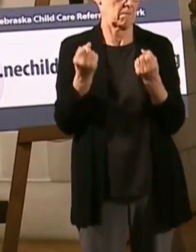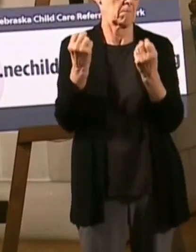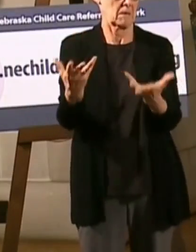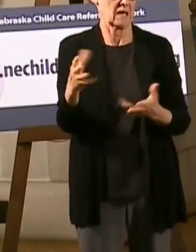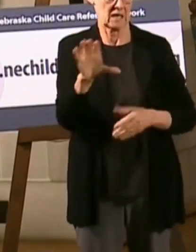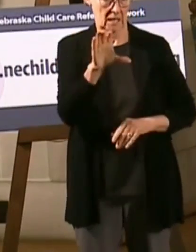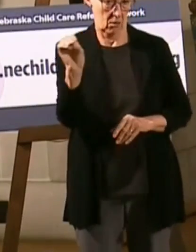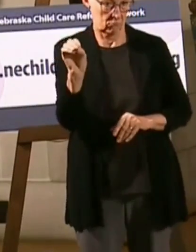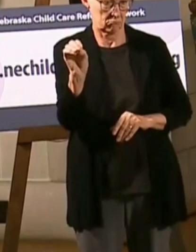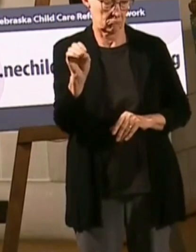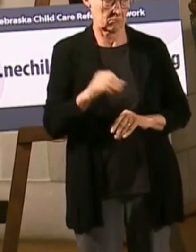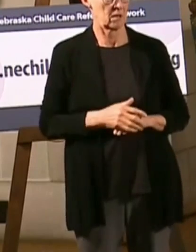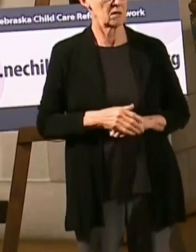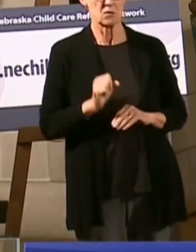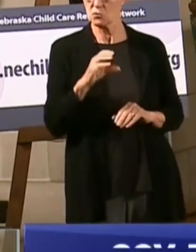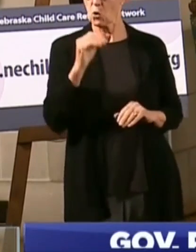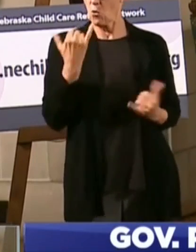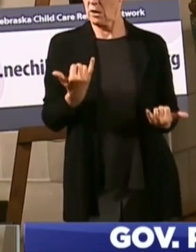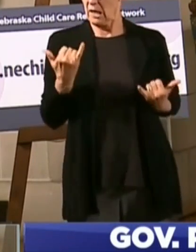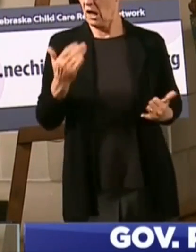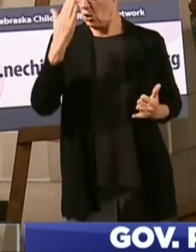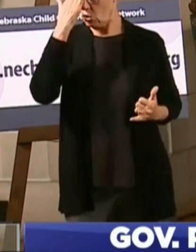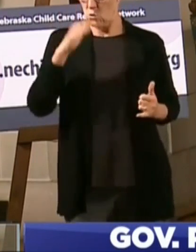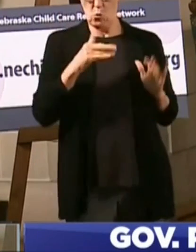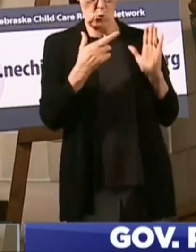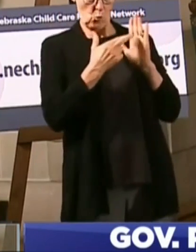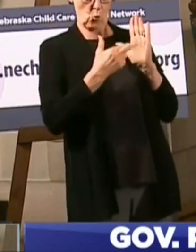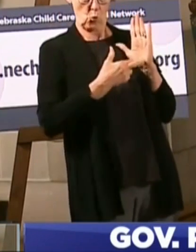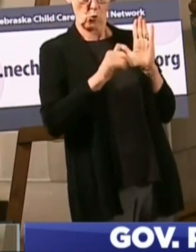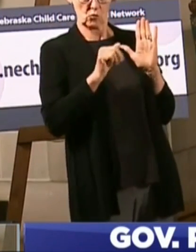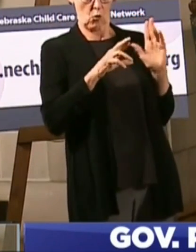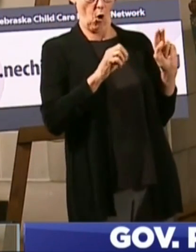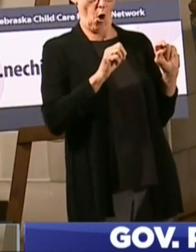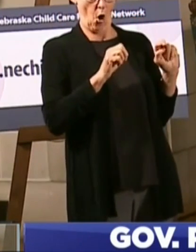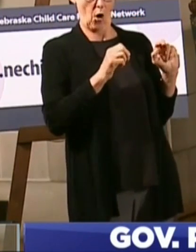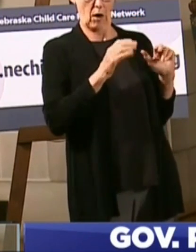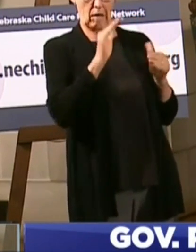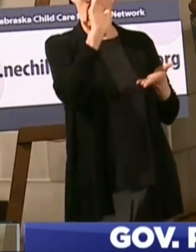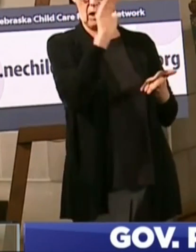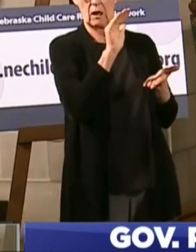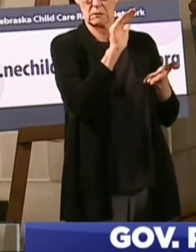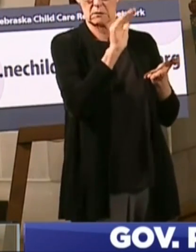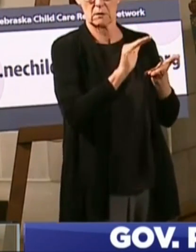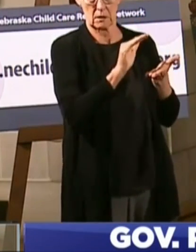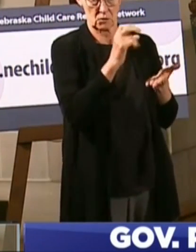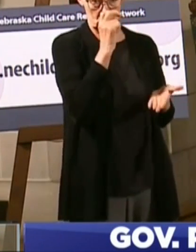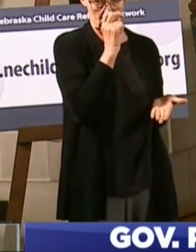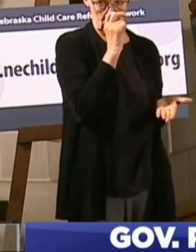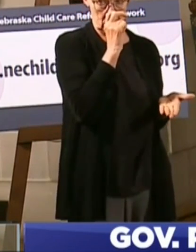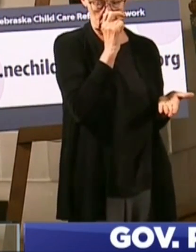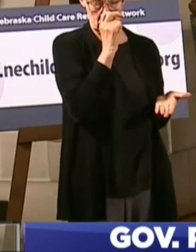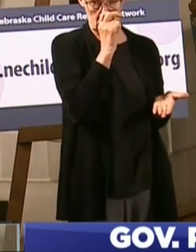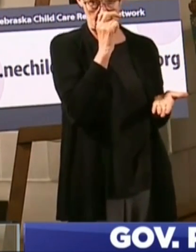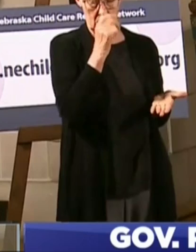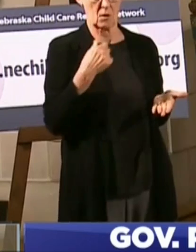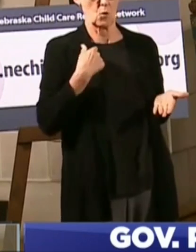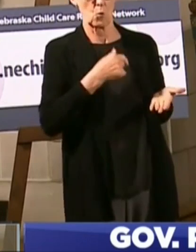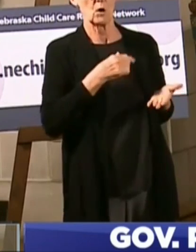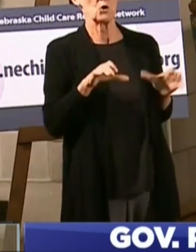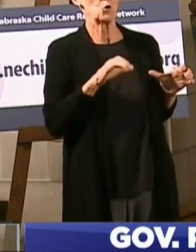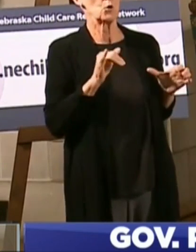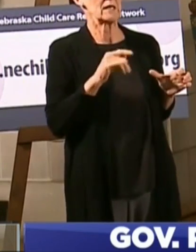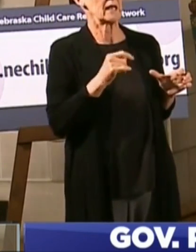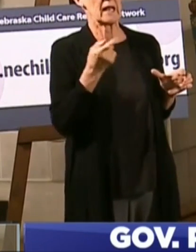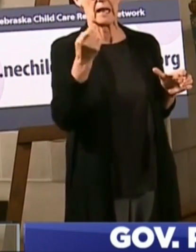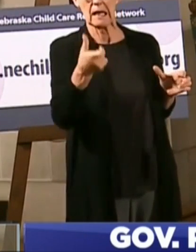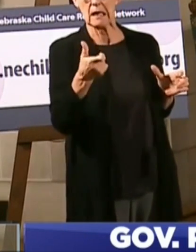We're loosening these restrictions. We're doing it in a step-by-step fashion. We may change the way we loosen those as we see